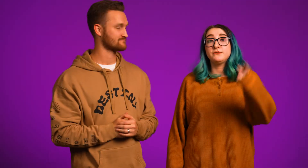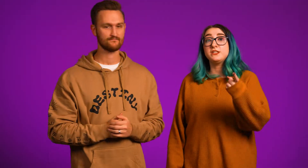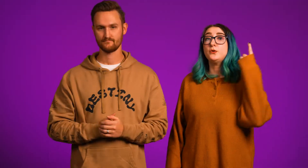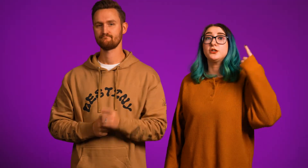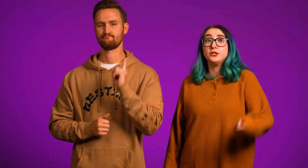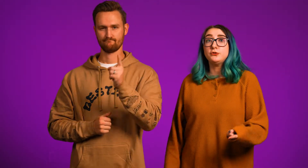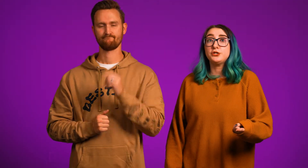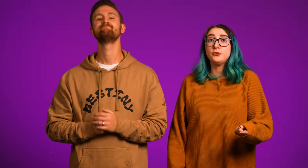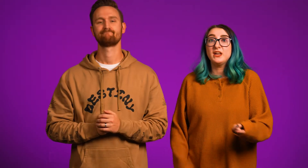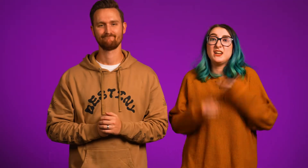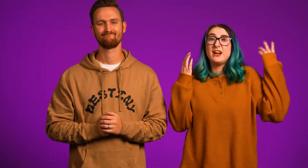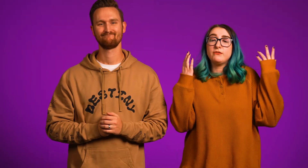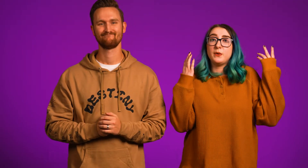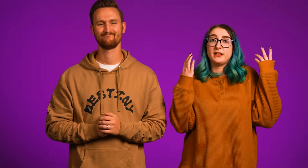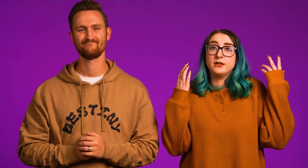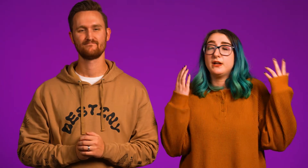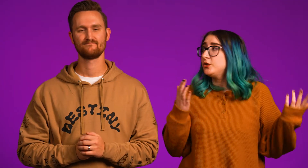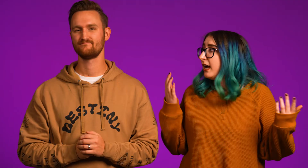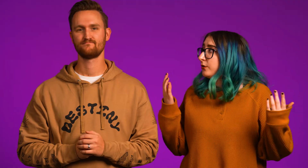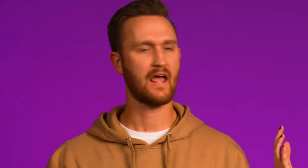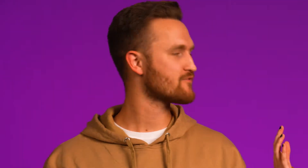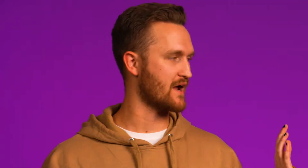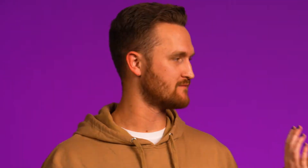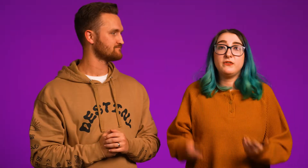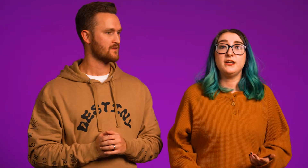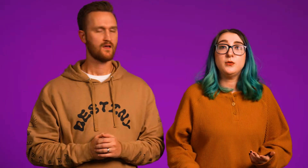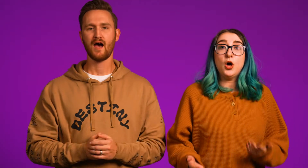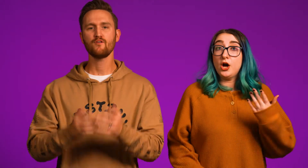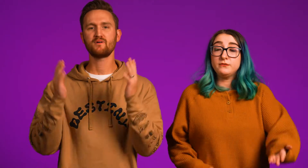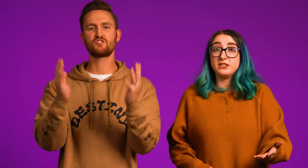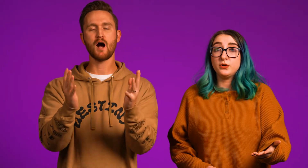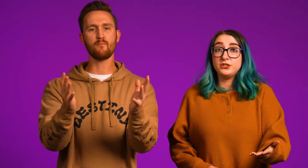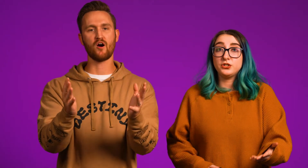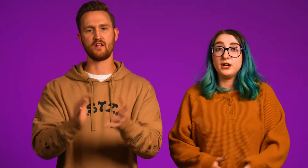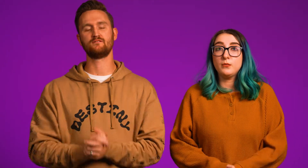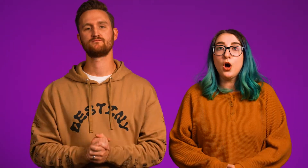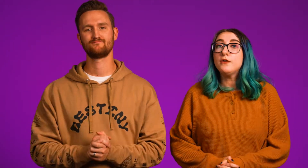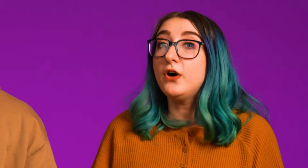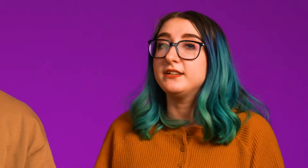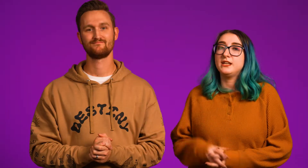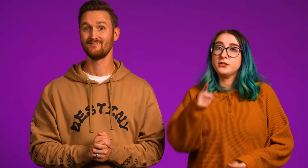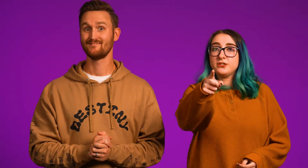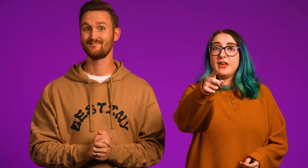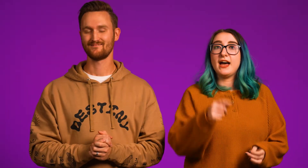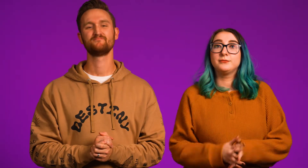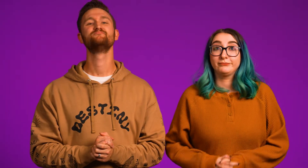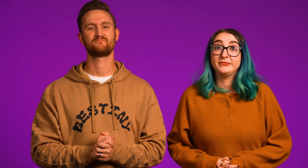Facebook, YouTube, invite everybody. Invite them to your house. Everybody. Invite them on Facebook, pajama party. Fun. Take pictures of that. Yep.